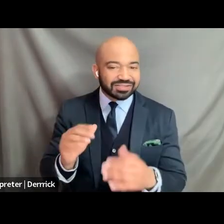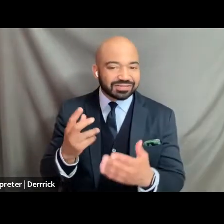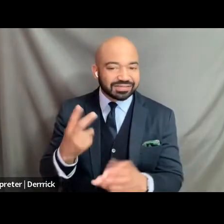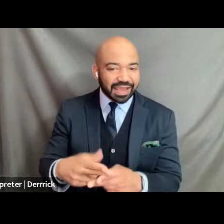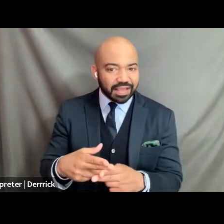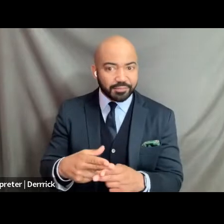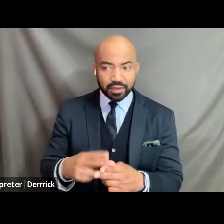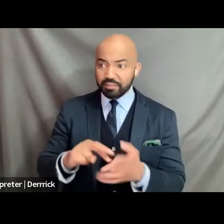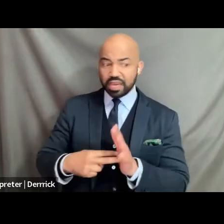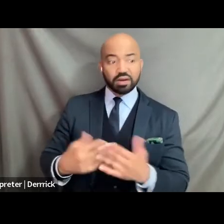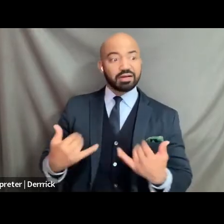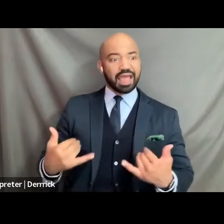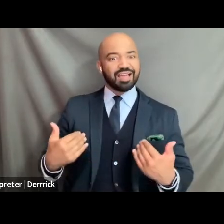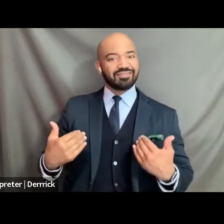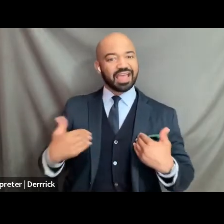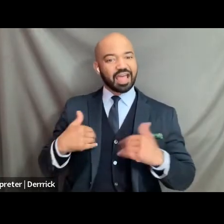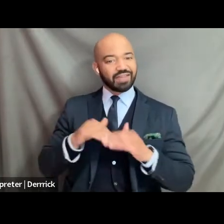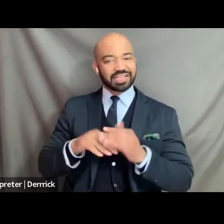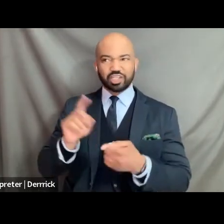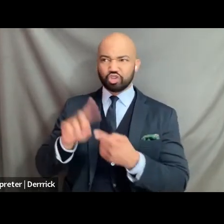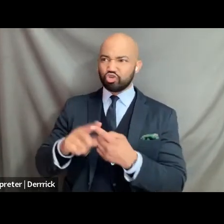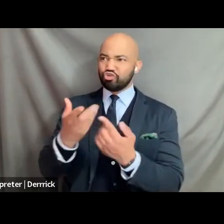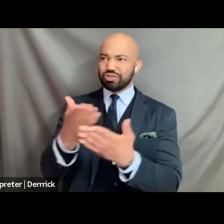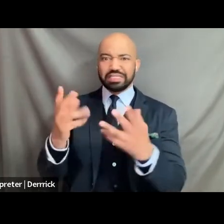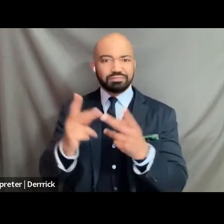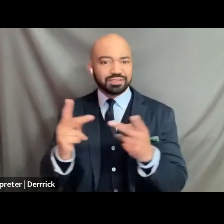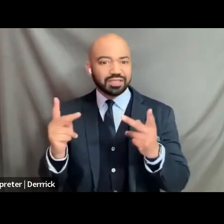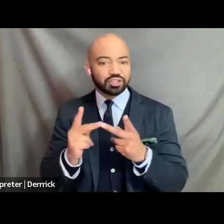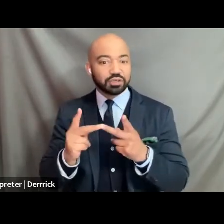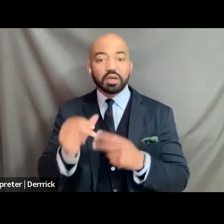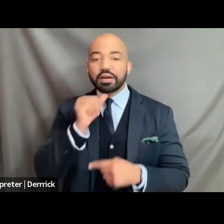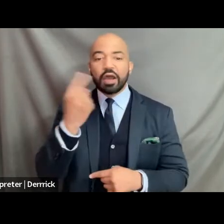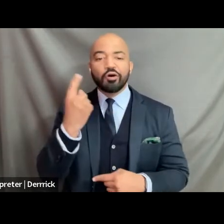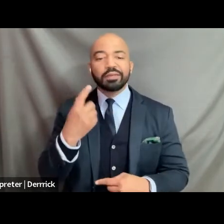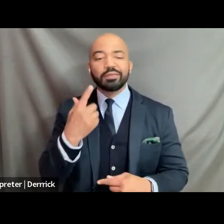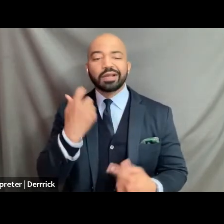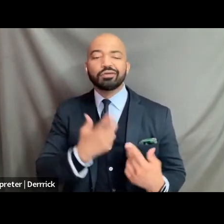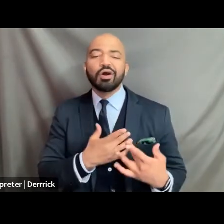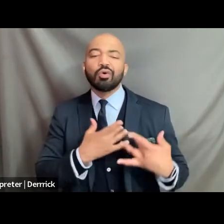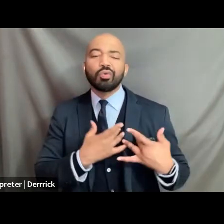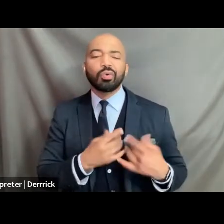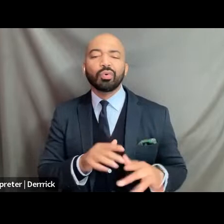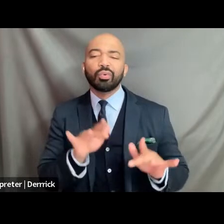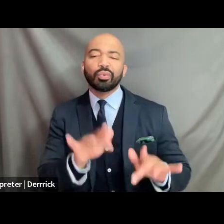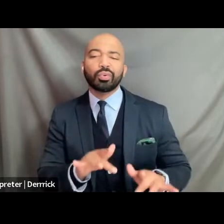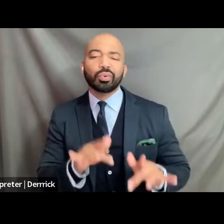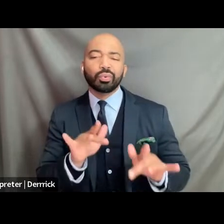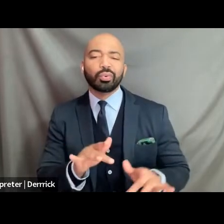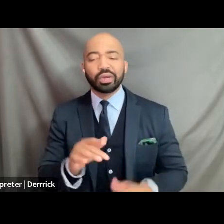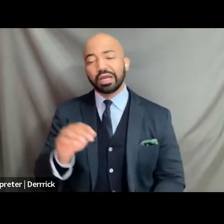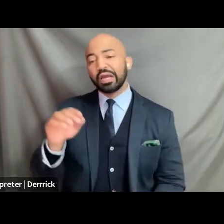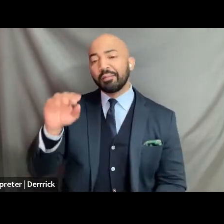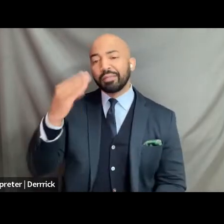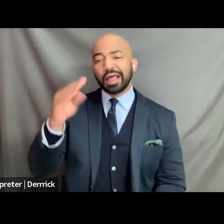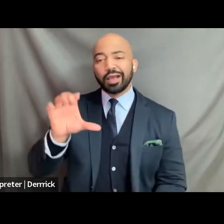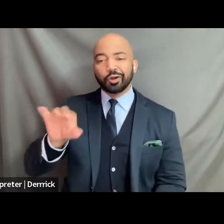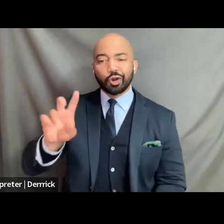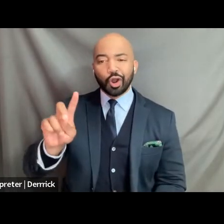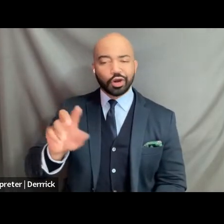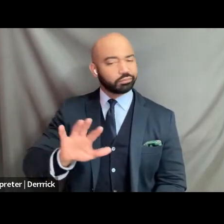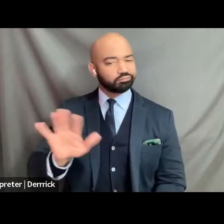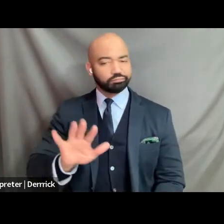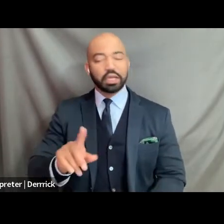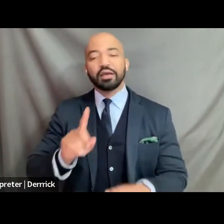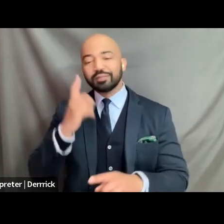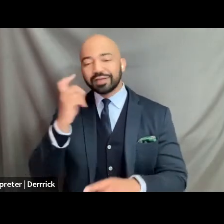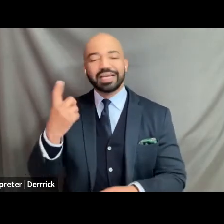to be in these places not only because we're giving an empathy card or a black card but because we earn it and we deserve it and i think